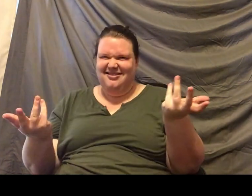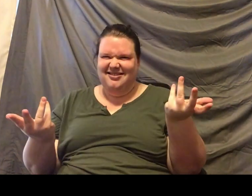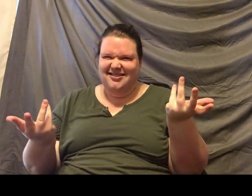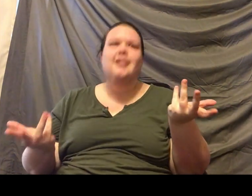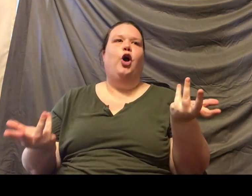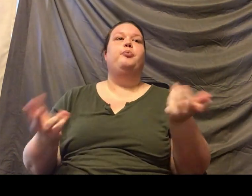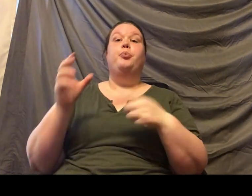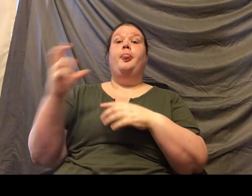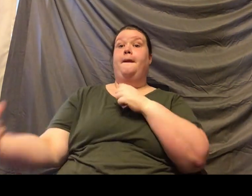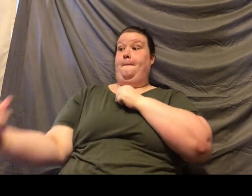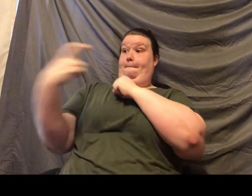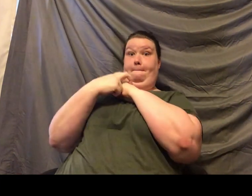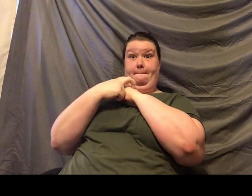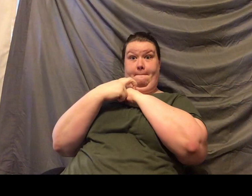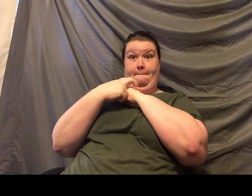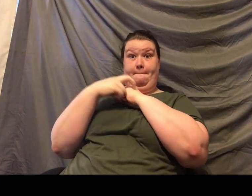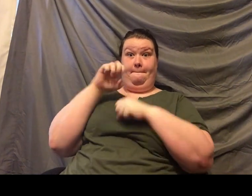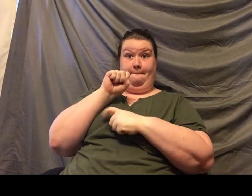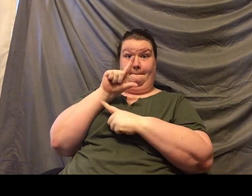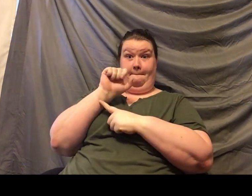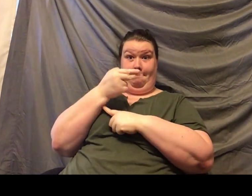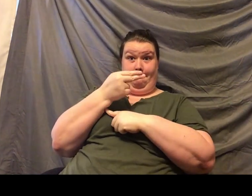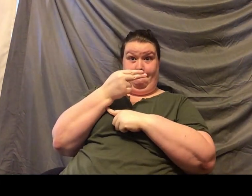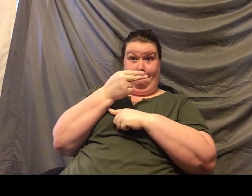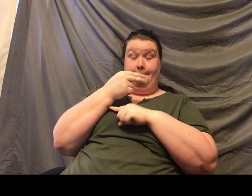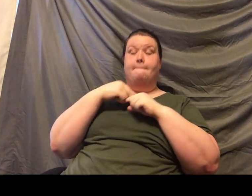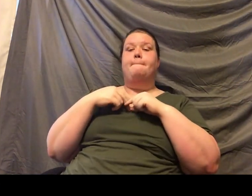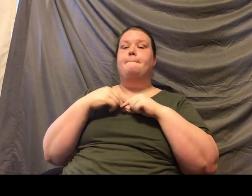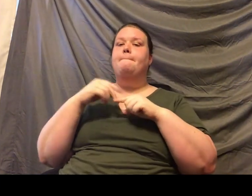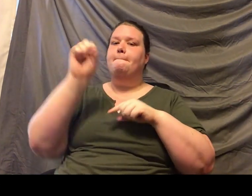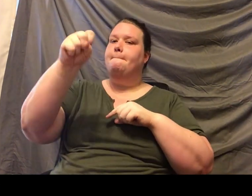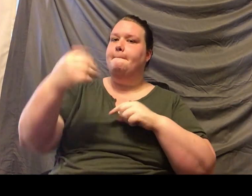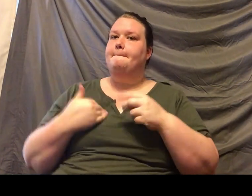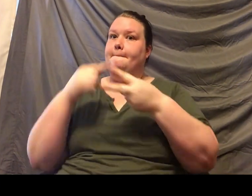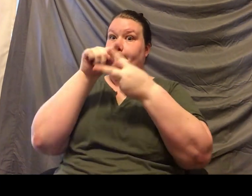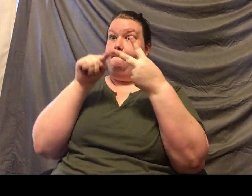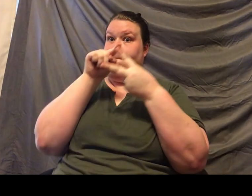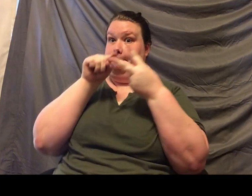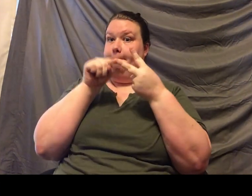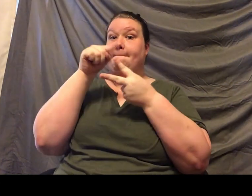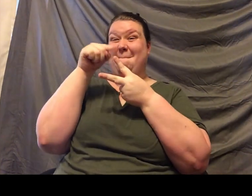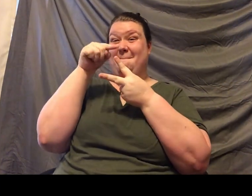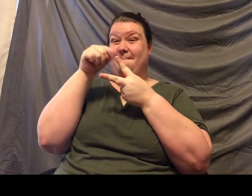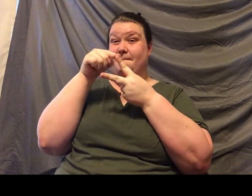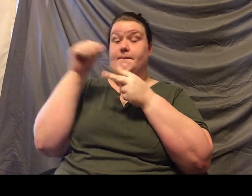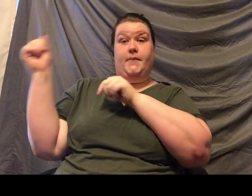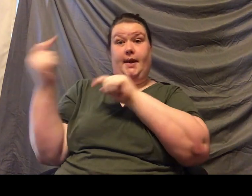predators. Oh, my gosh, Freddie. That is a great question. They do have predators. They have two really big predators. Their main predator that everybody thinks about